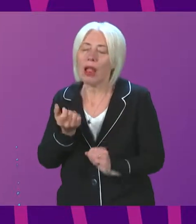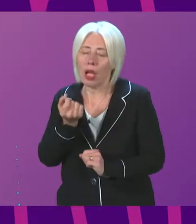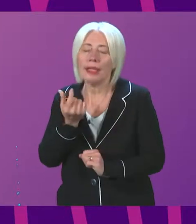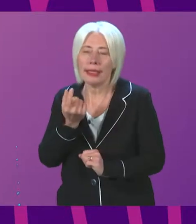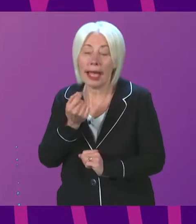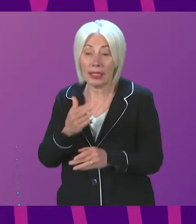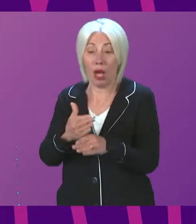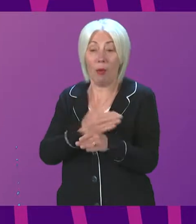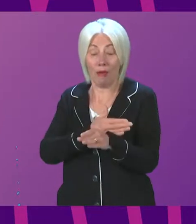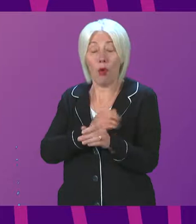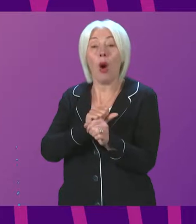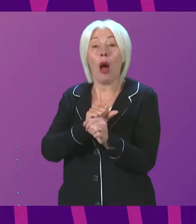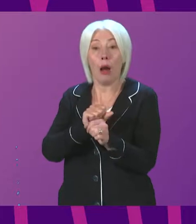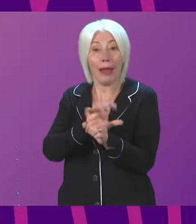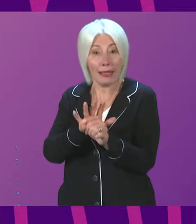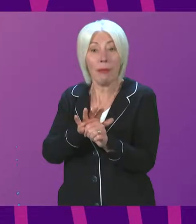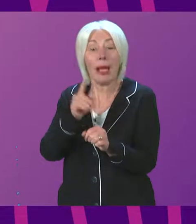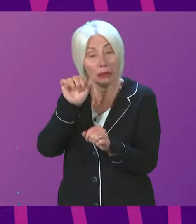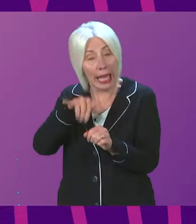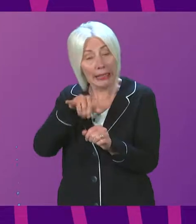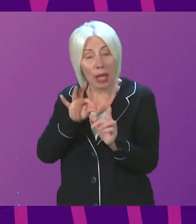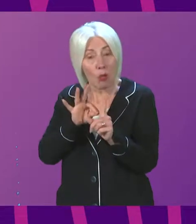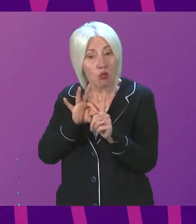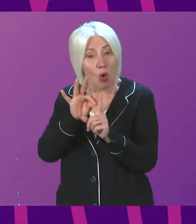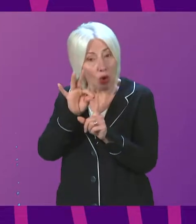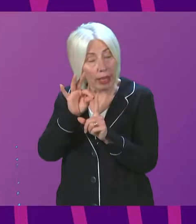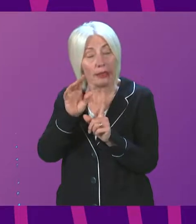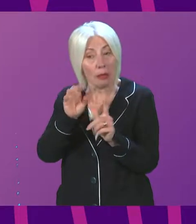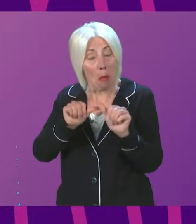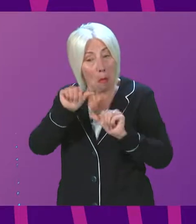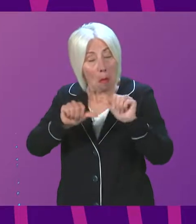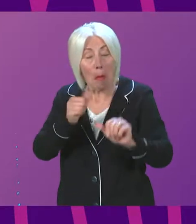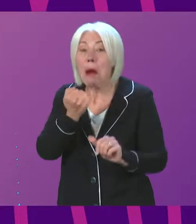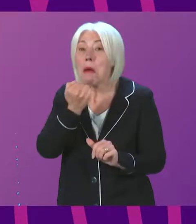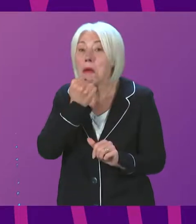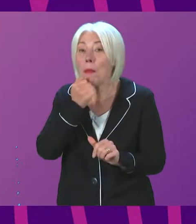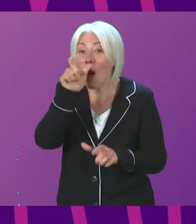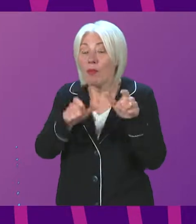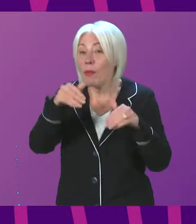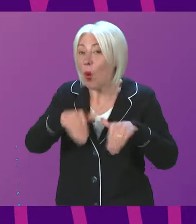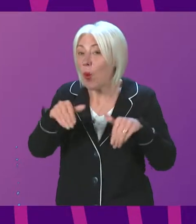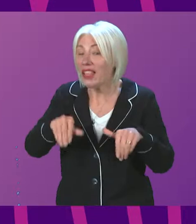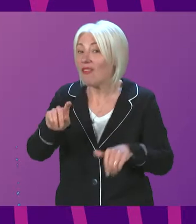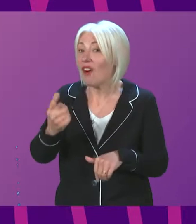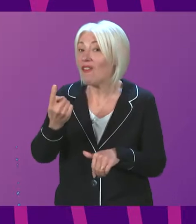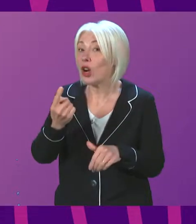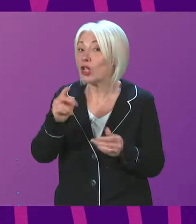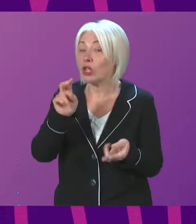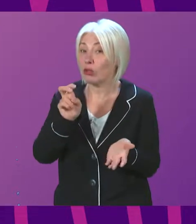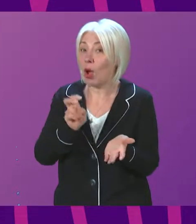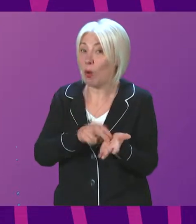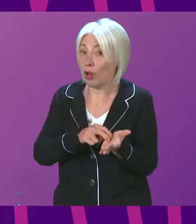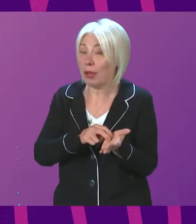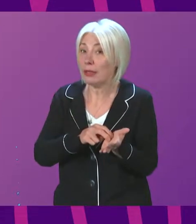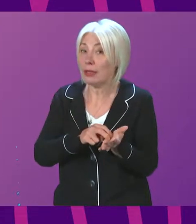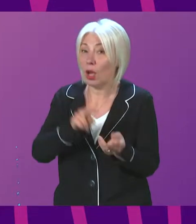were seeing progress. So, for example, before the pandemic, the number of outpatients waiting for a first appointment had reduced by more